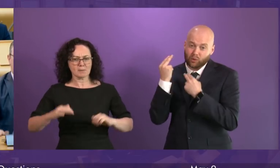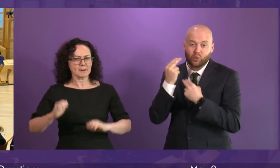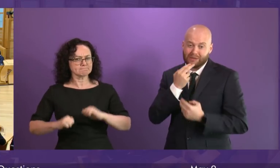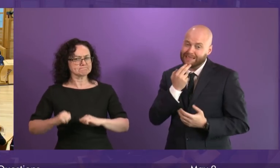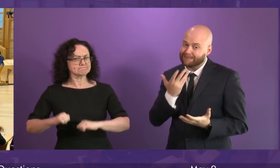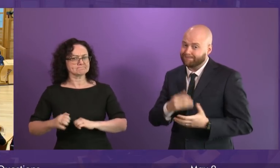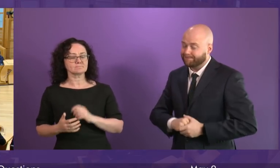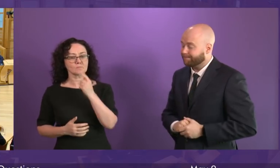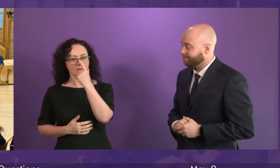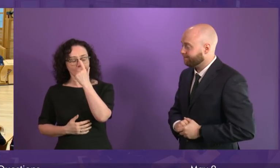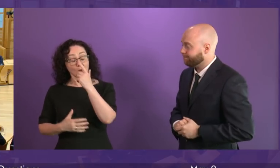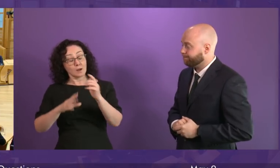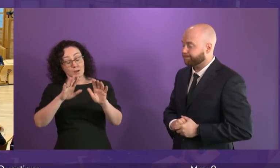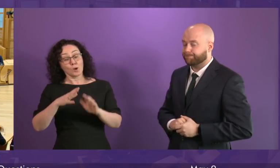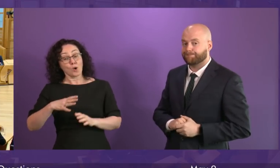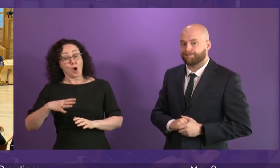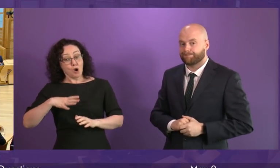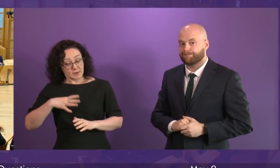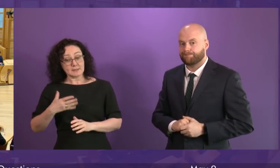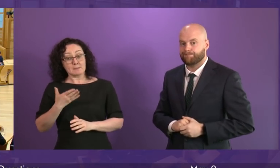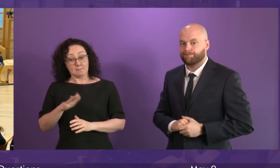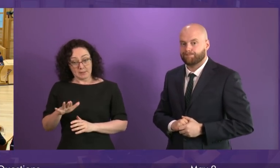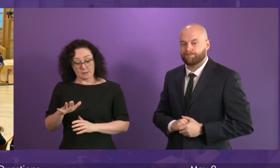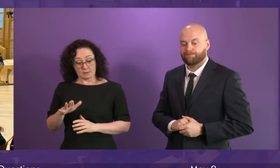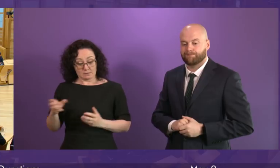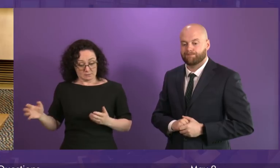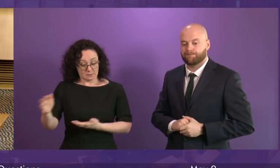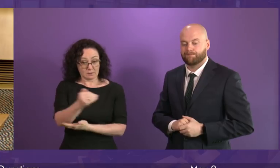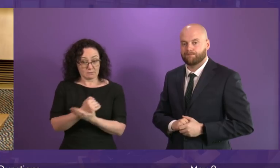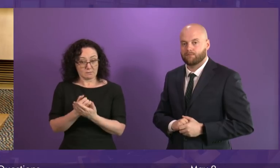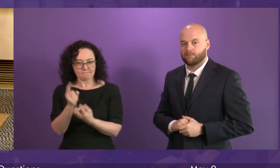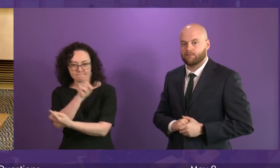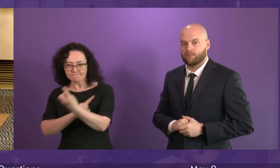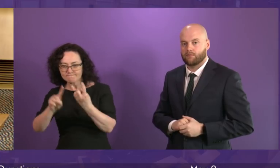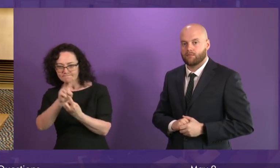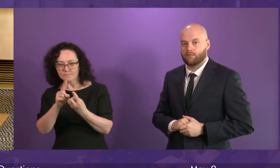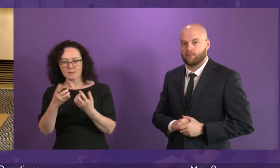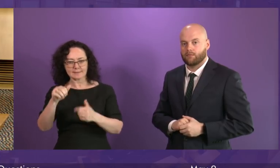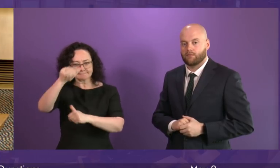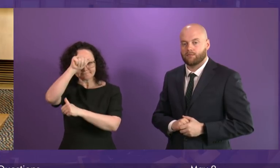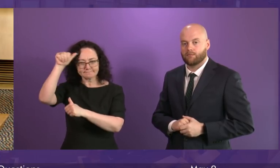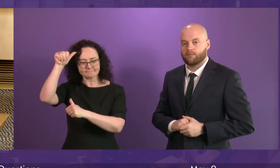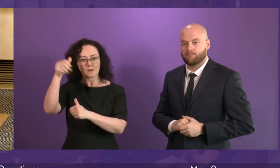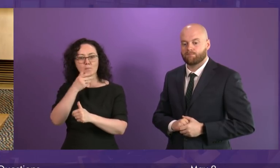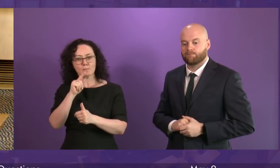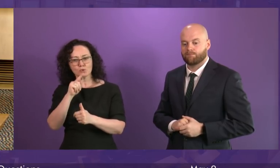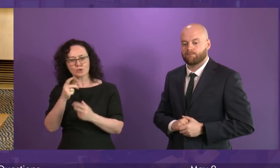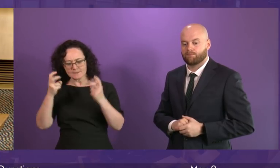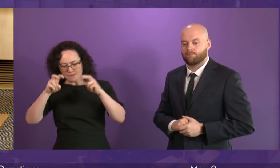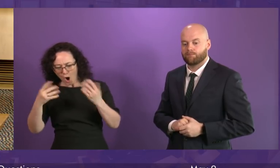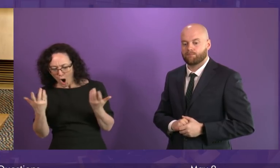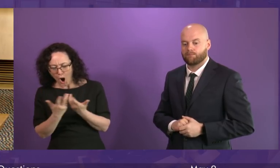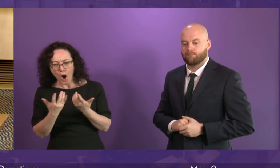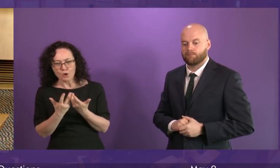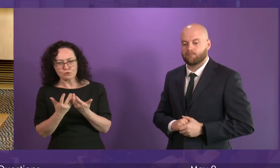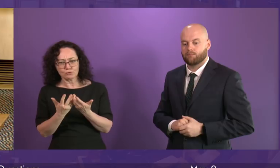First Minister. We are already convening an expert group to examine exactly what changes, either in practice or in the law,